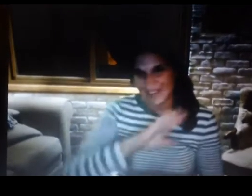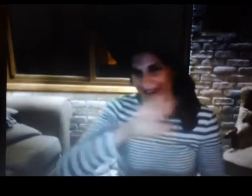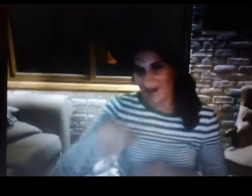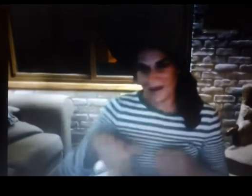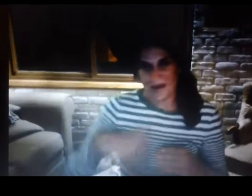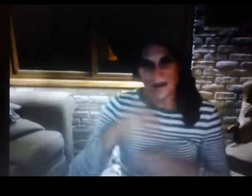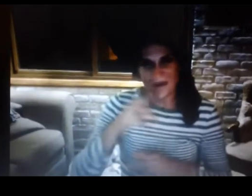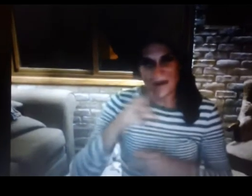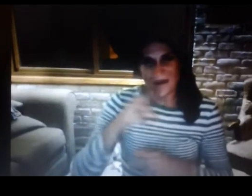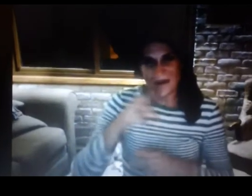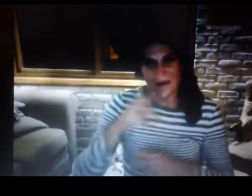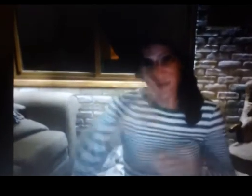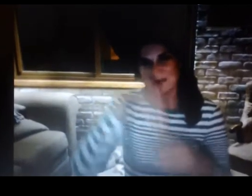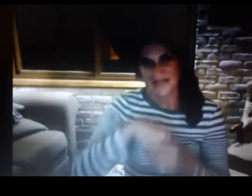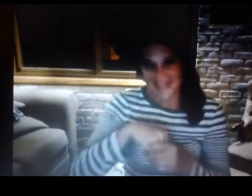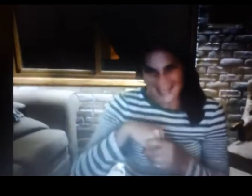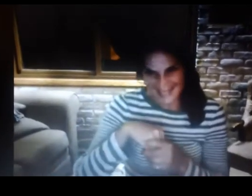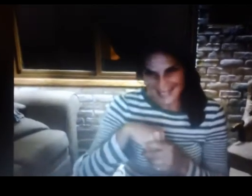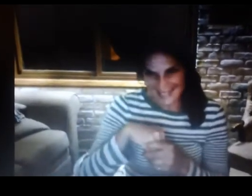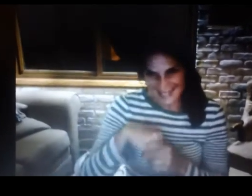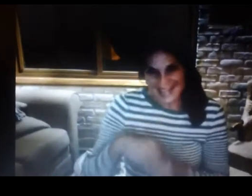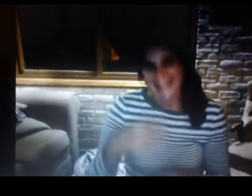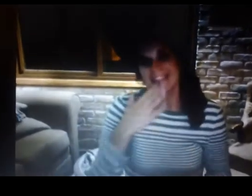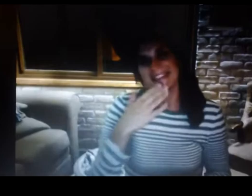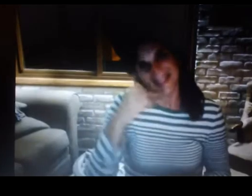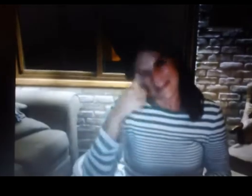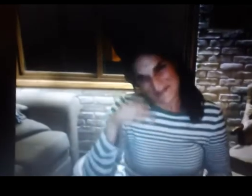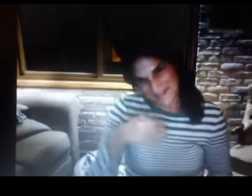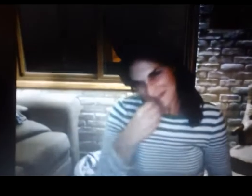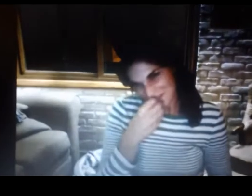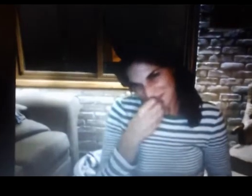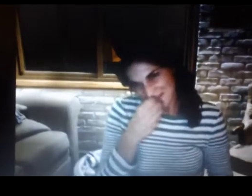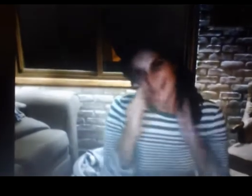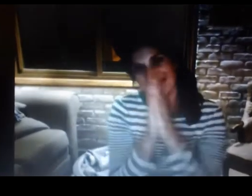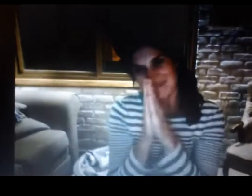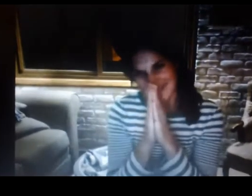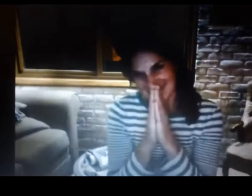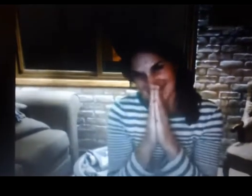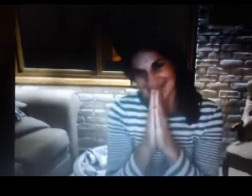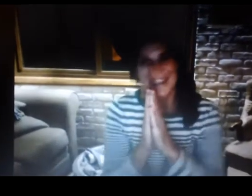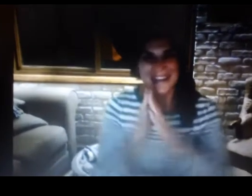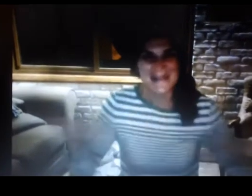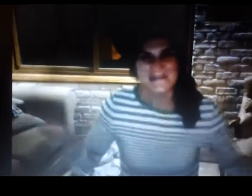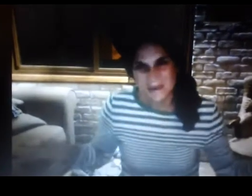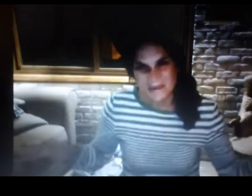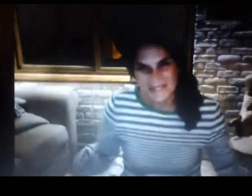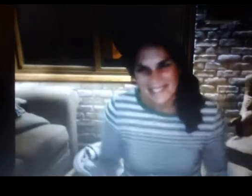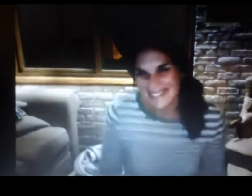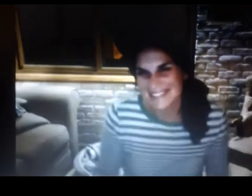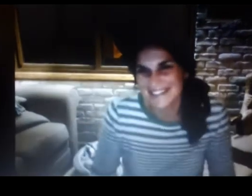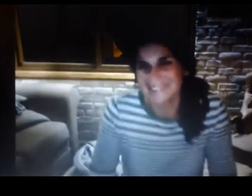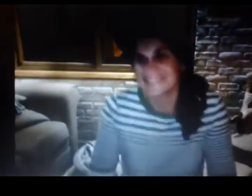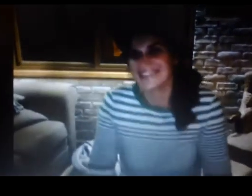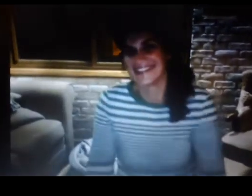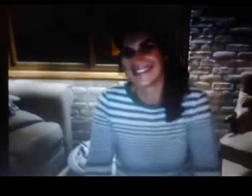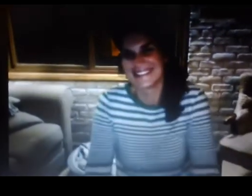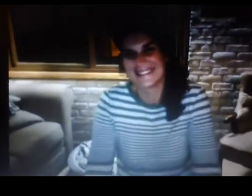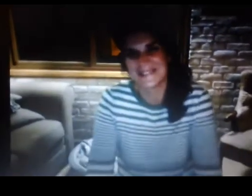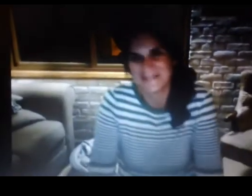all the people in it thank for this food amen wow i like that that's